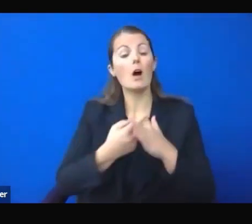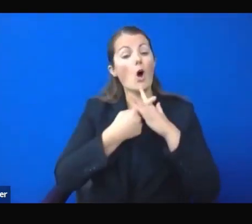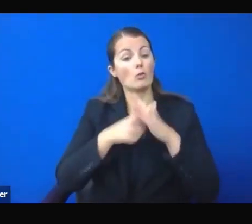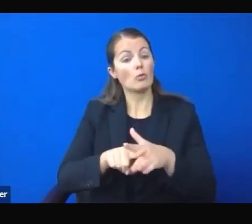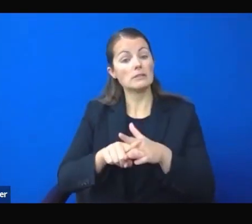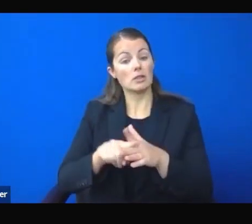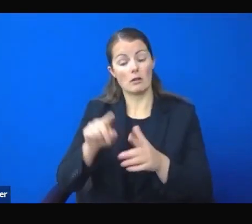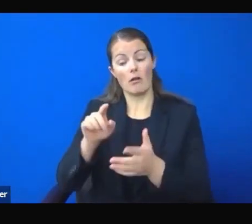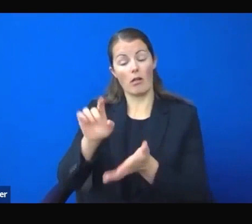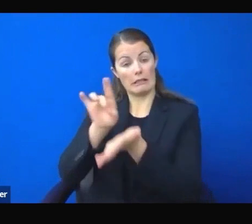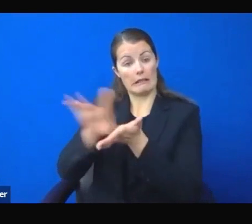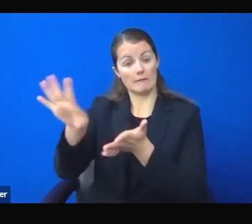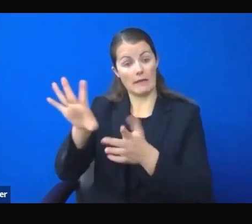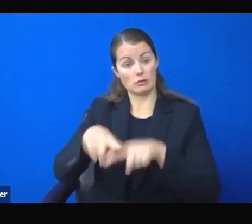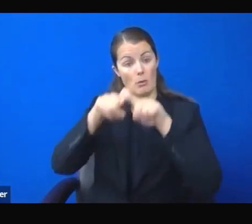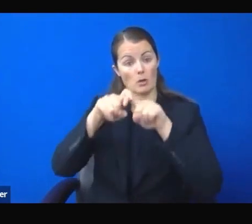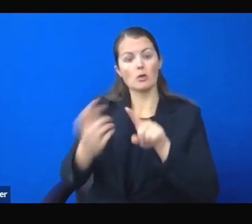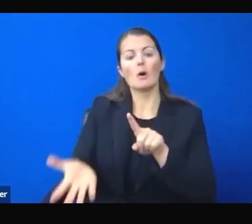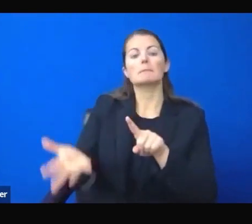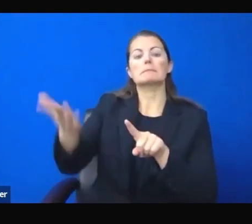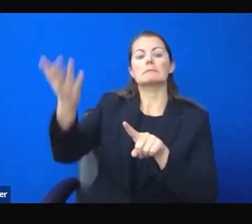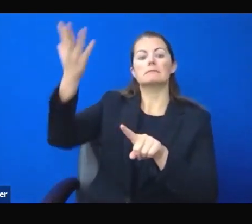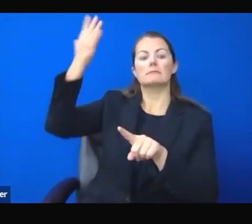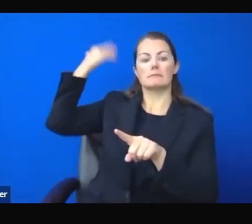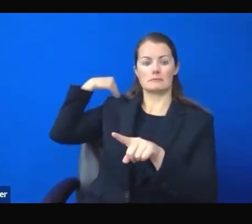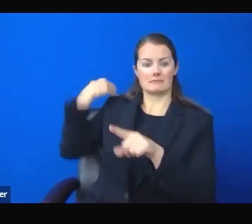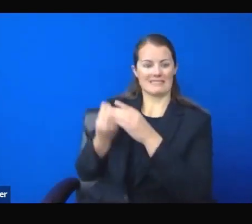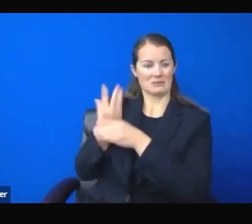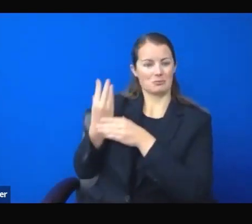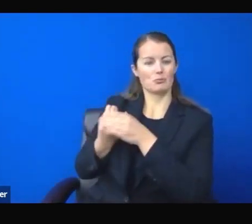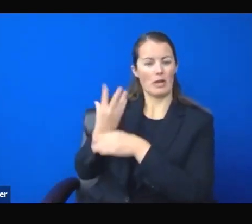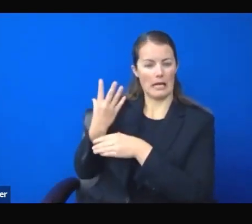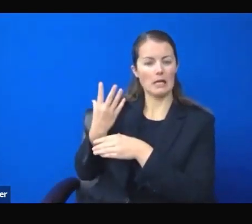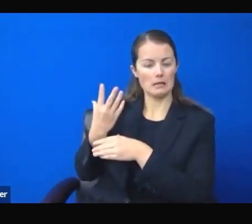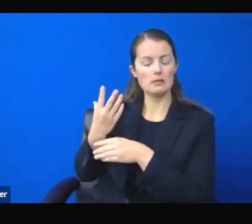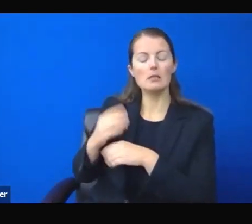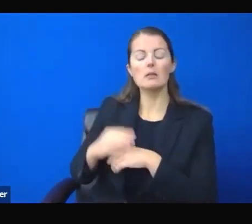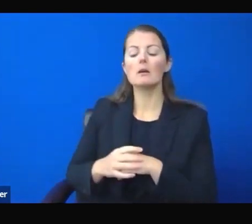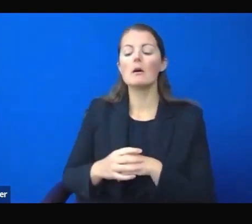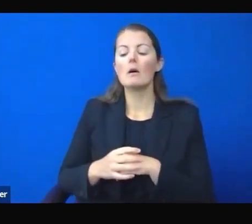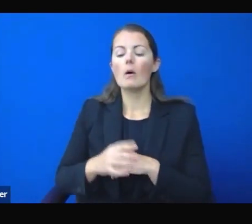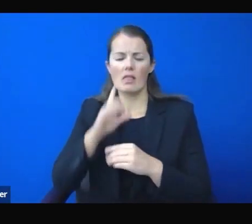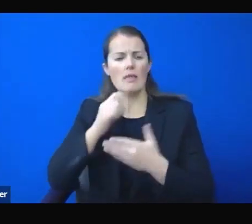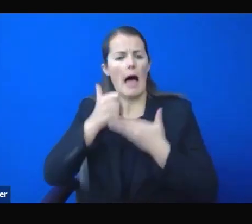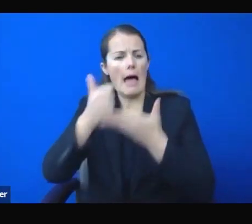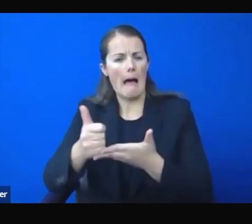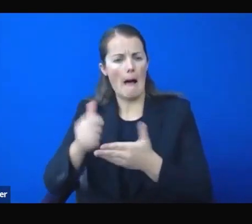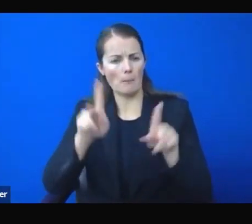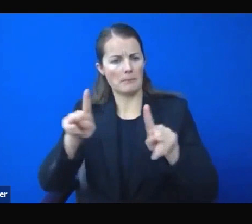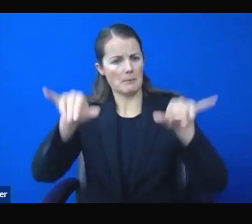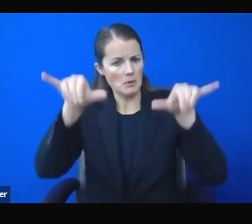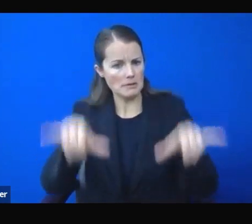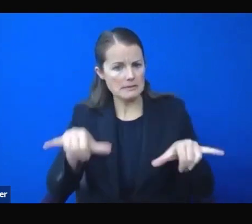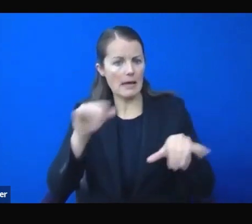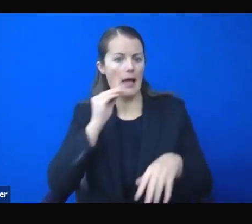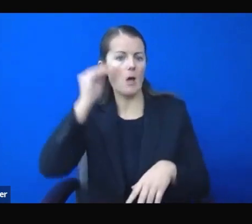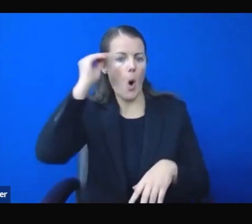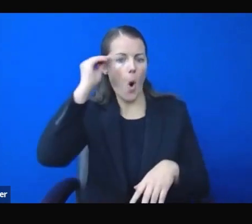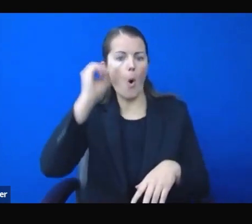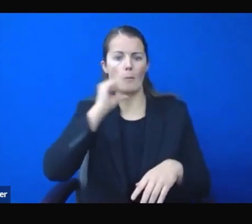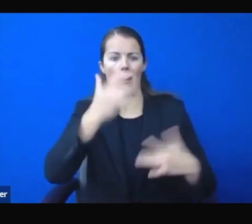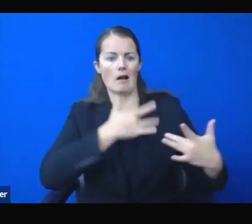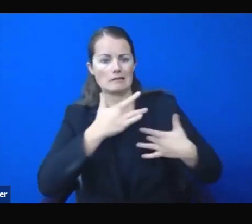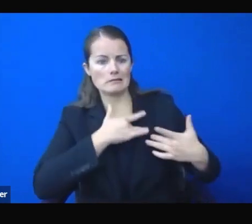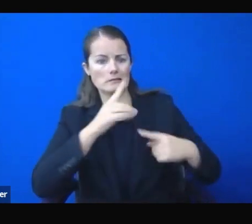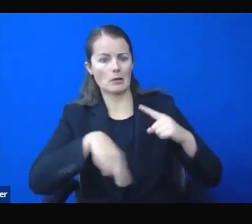the pandemic in conjunction with the stay-at-home order. Keeping Nevadans in their homes to slow COVID-19 was safer